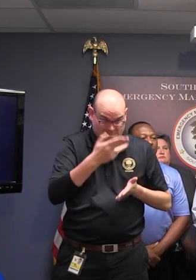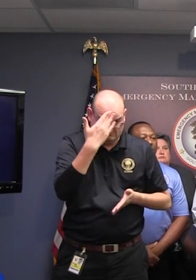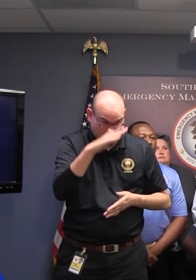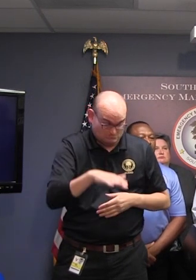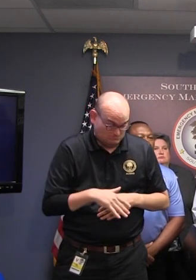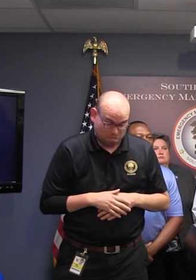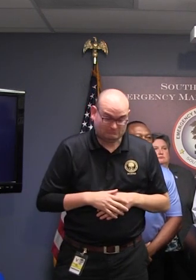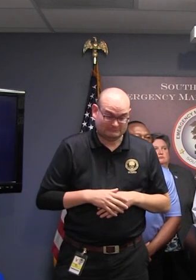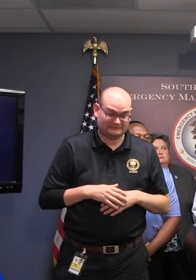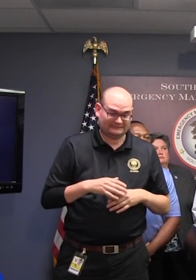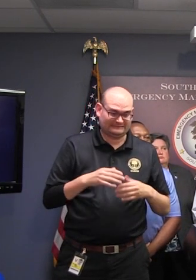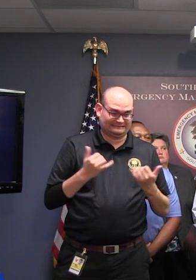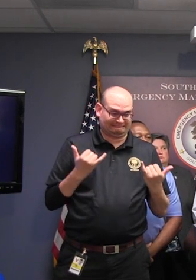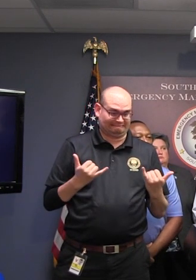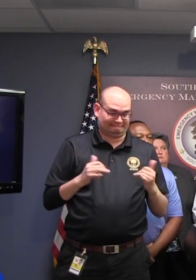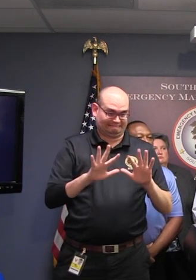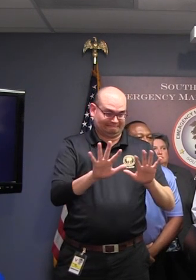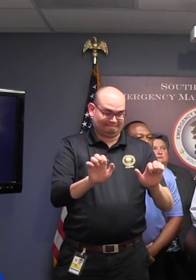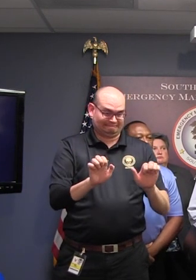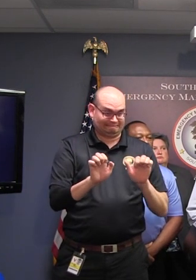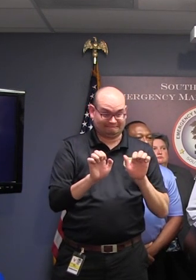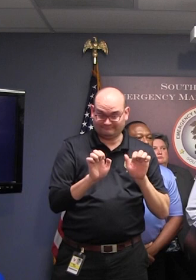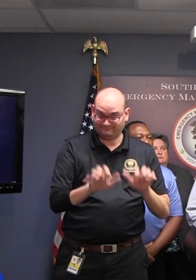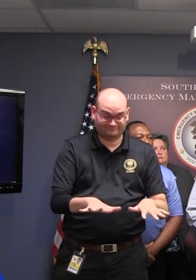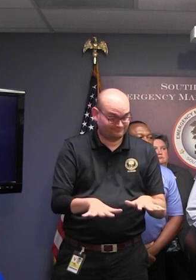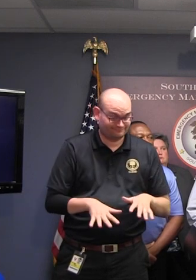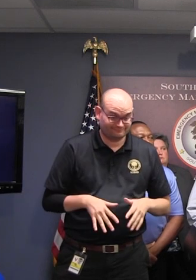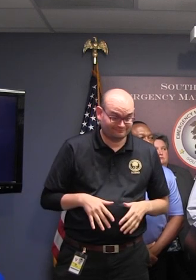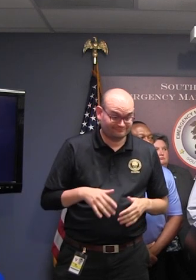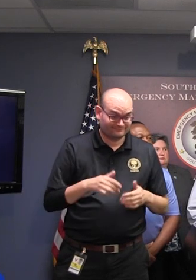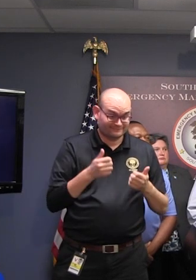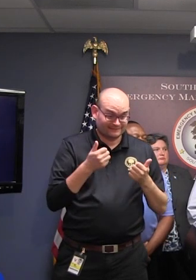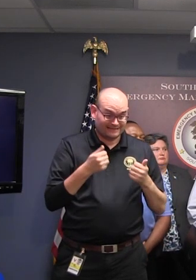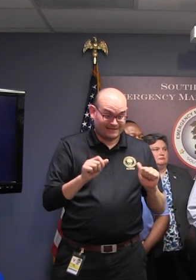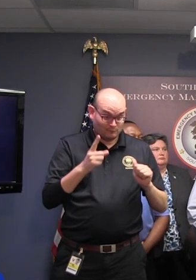now, to tell you the truth. Does anybody want to?